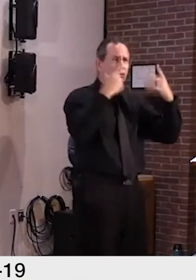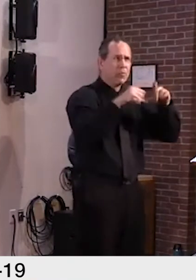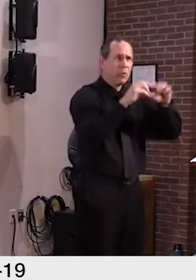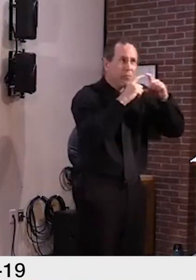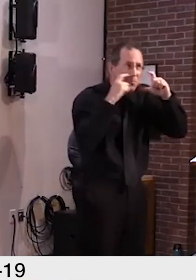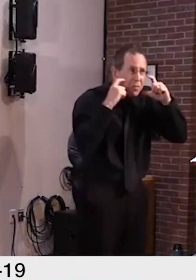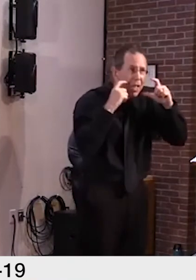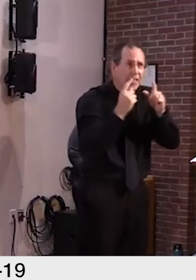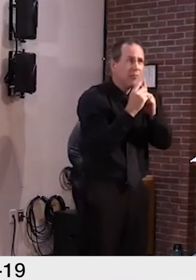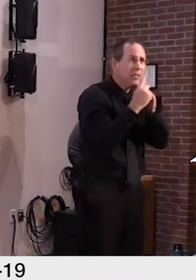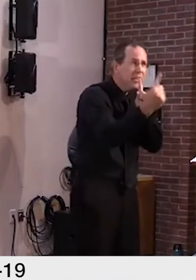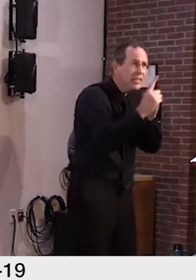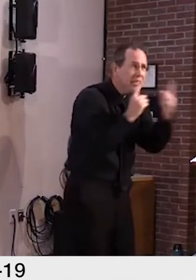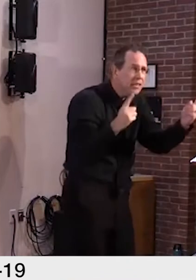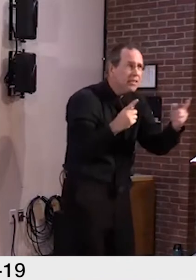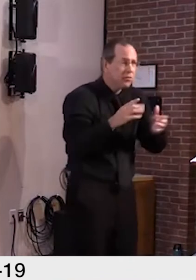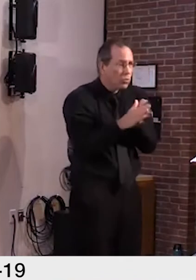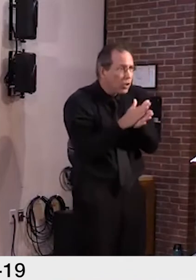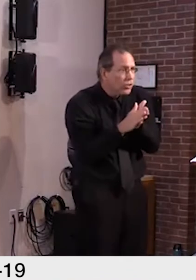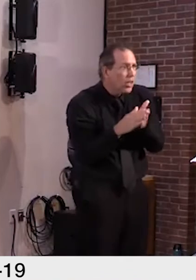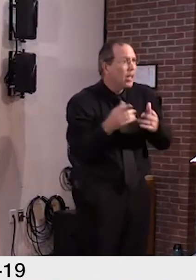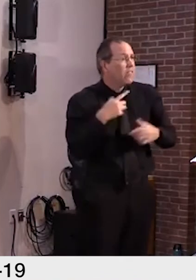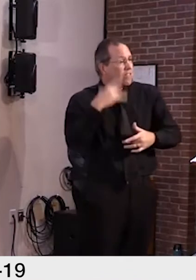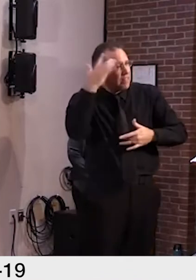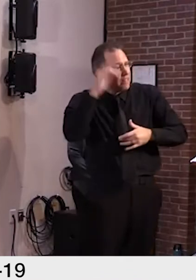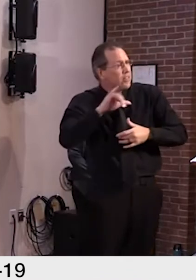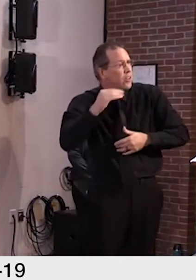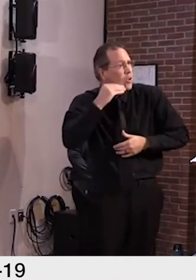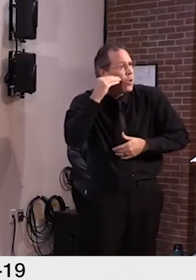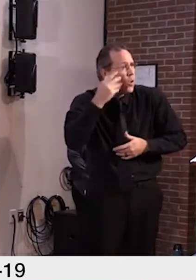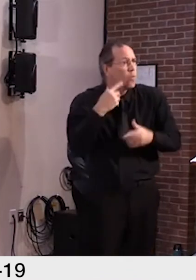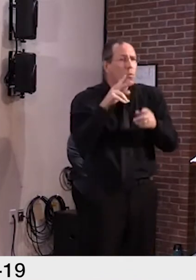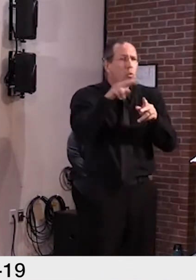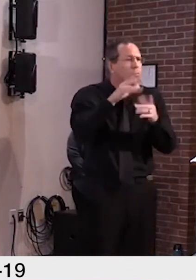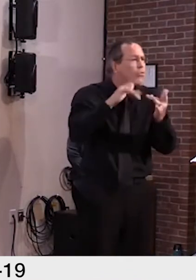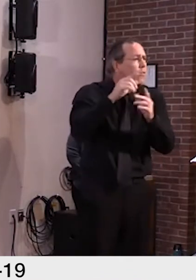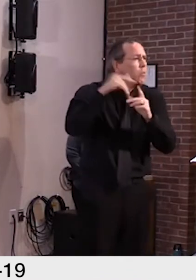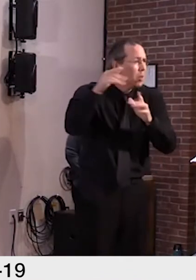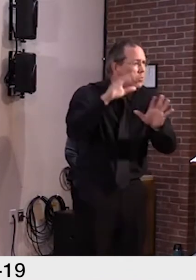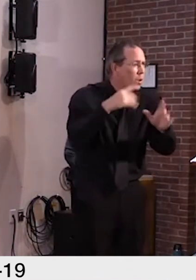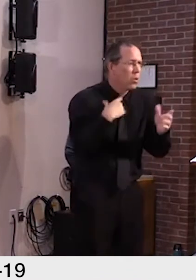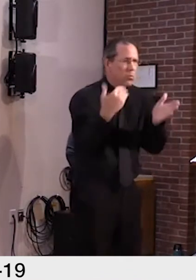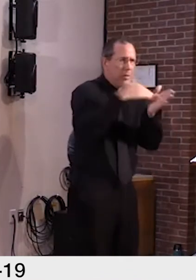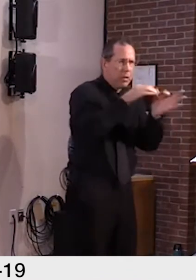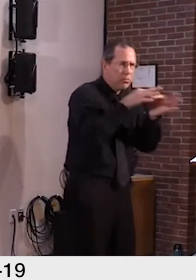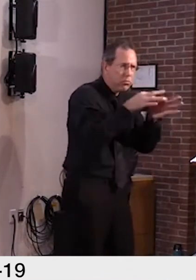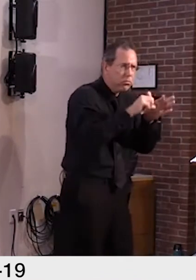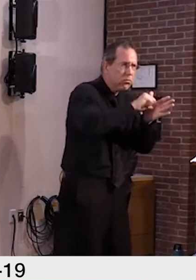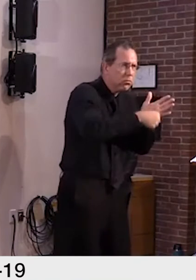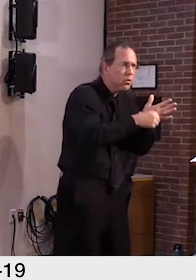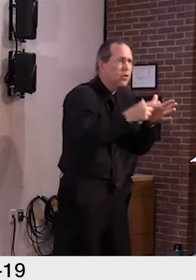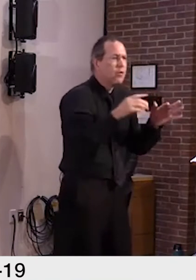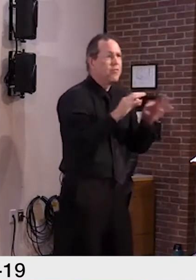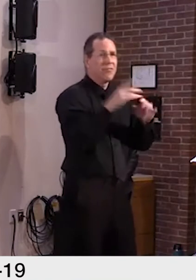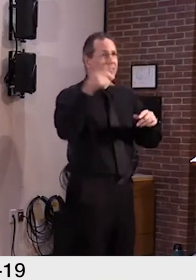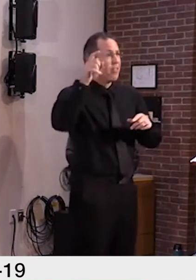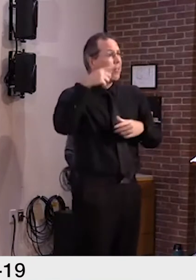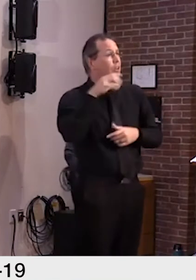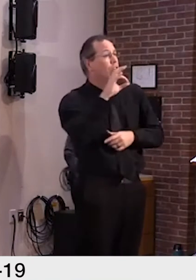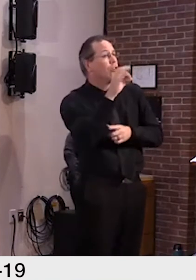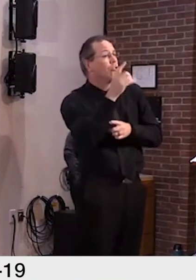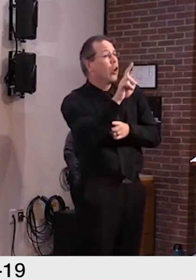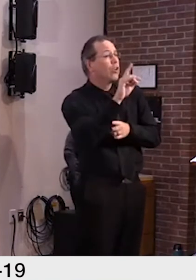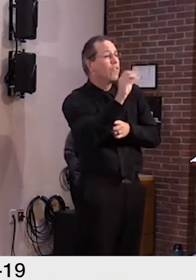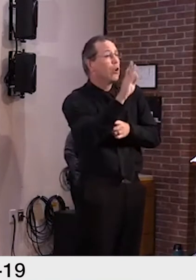Like Dr. Fauci told us, we can't let our guard down. While our region continues to do better than many other parts of the